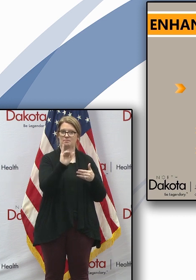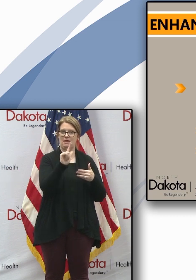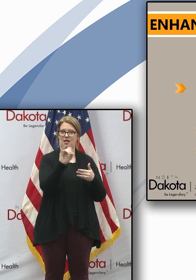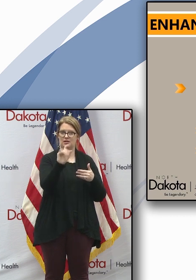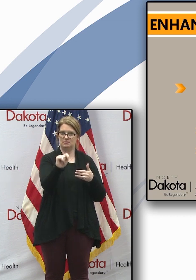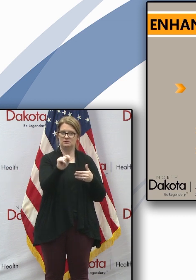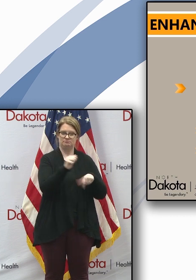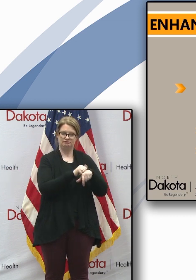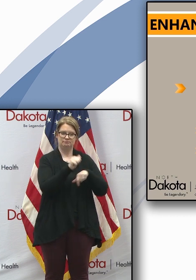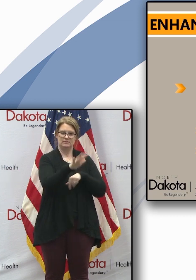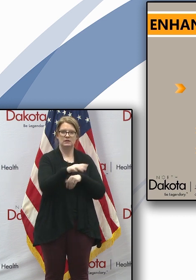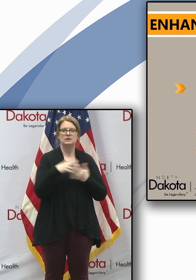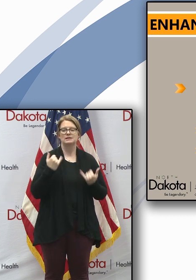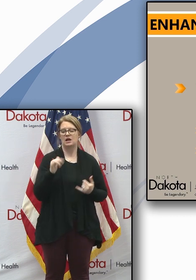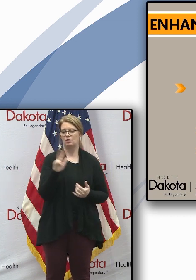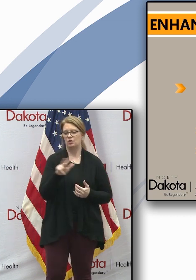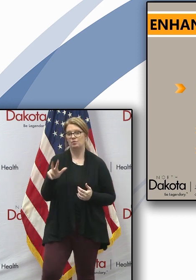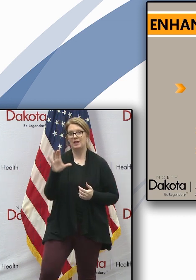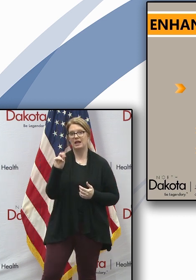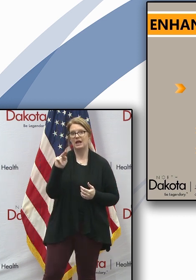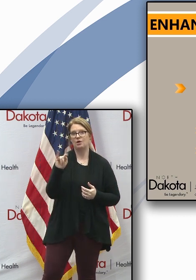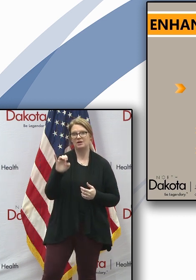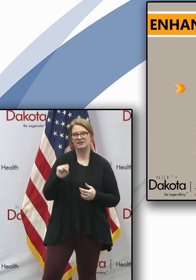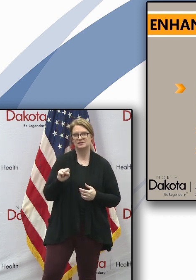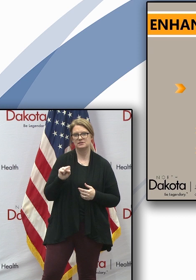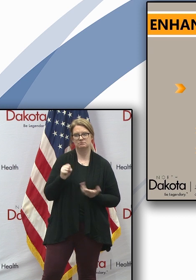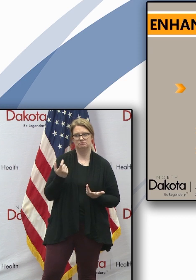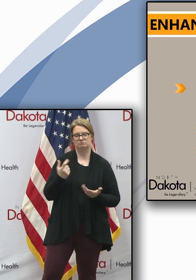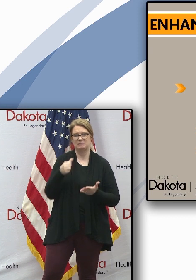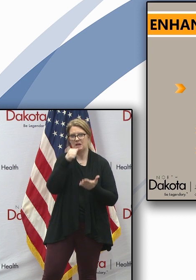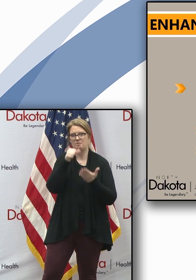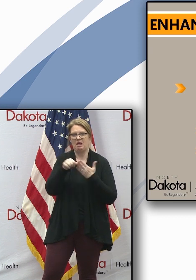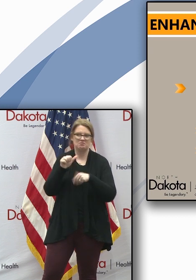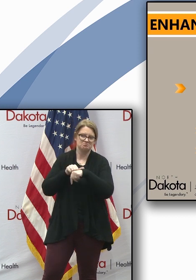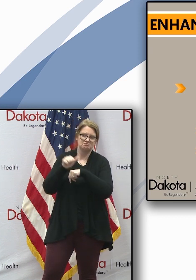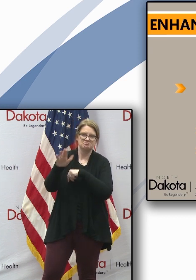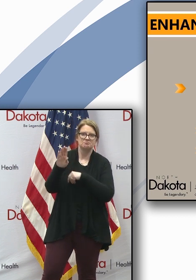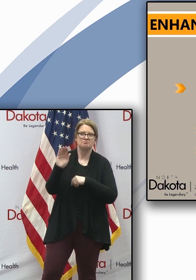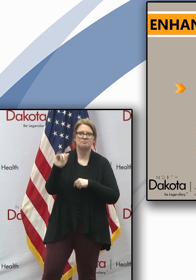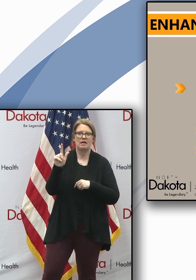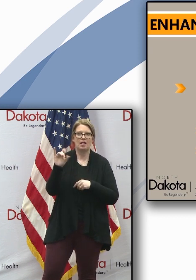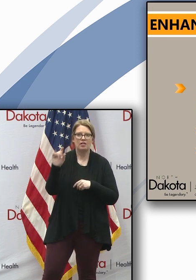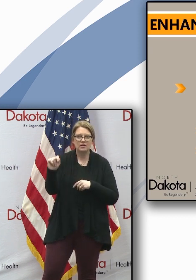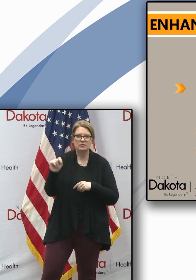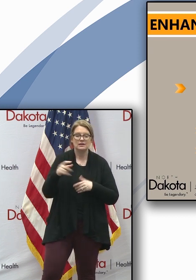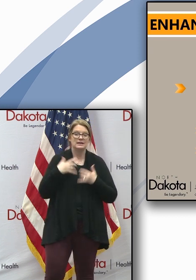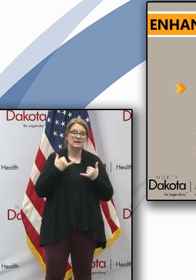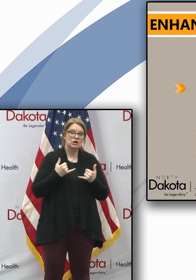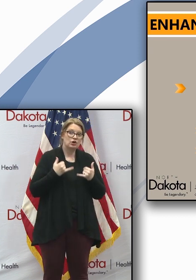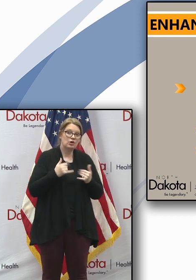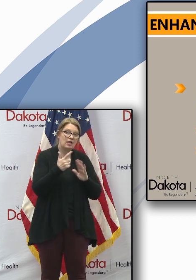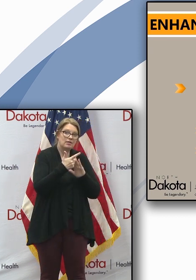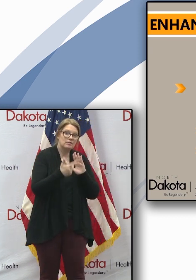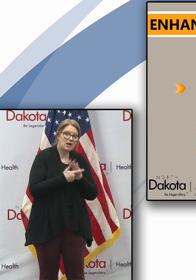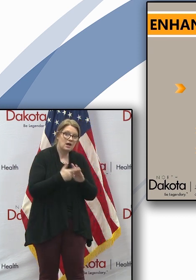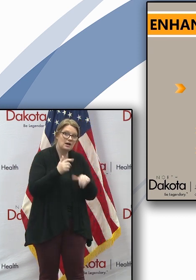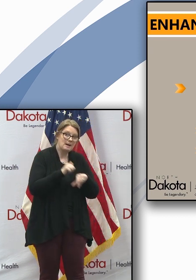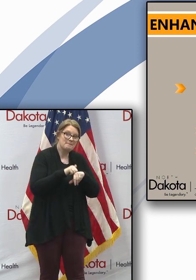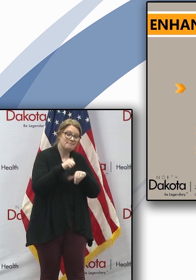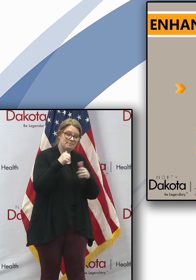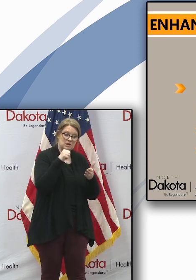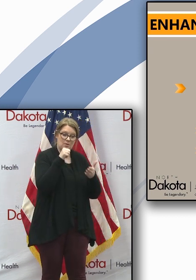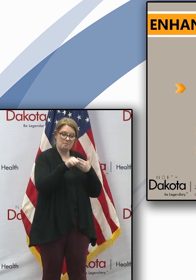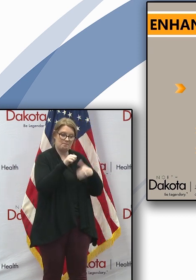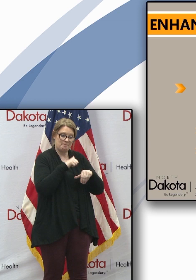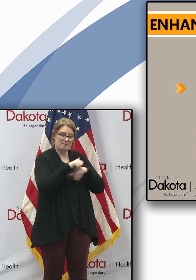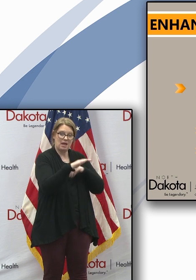Right now, we've got 33 counties that do mail-in ballots. But under current law, in addition to the mail-in ballots, they're required